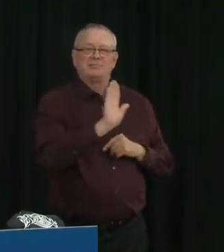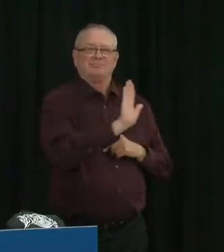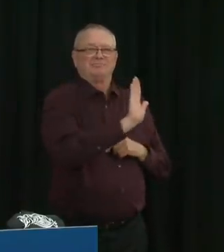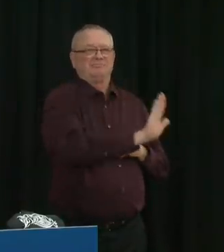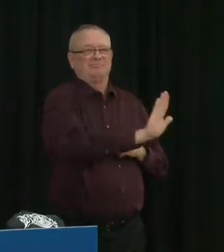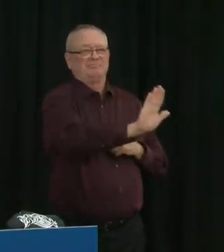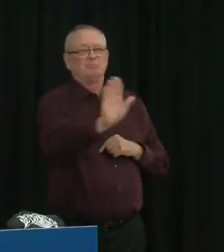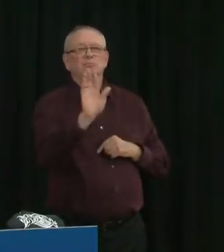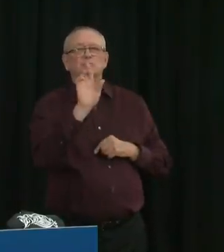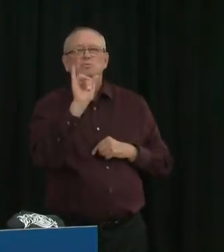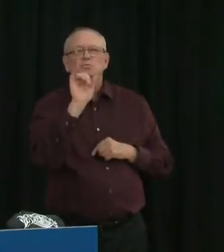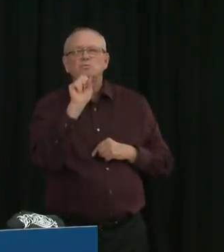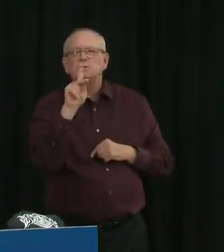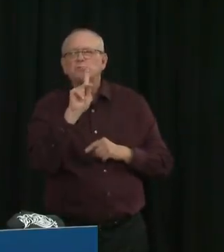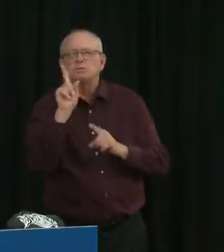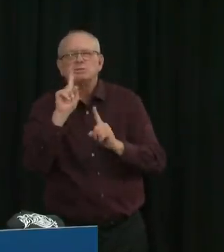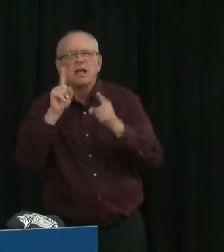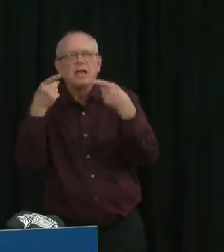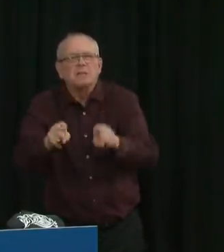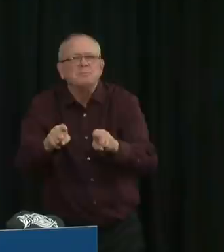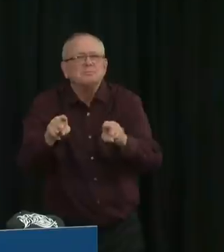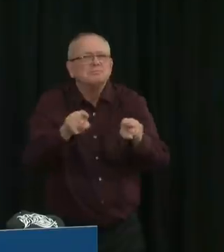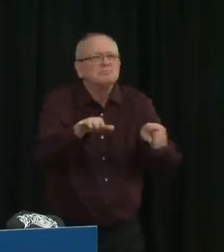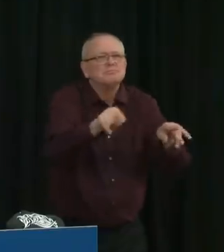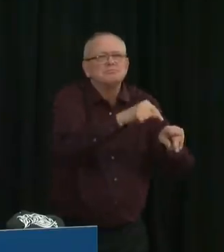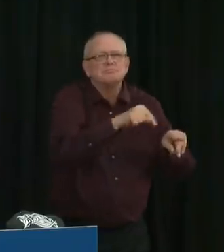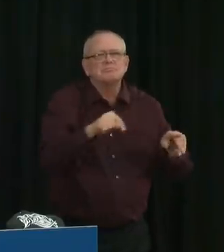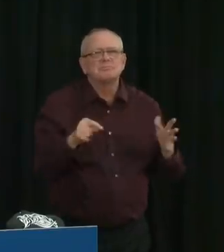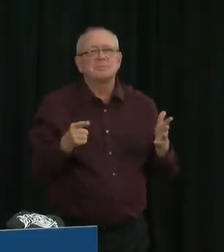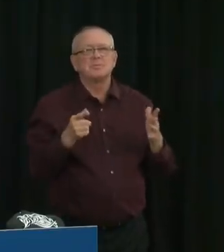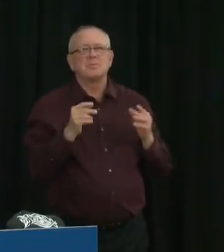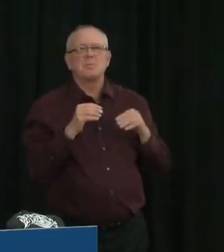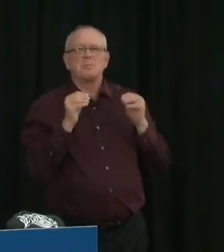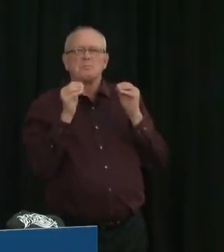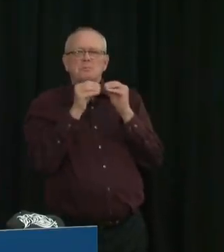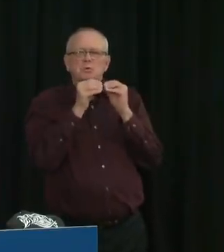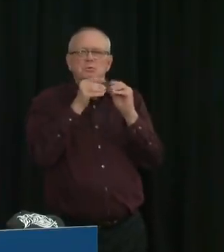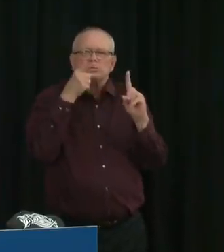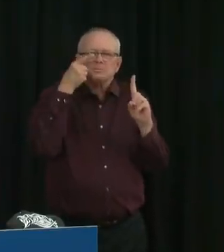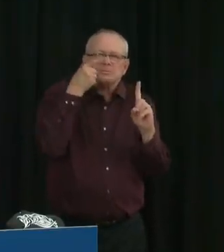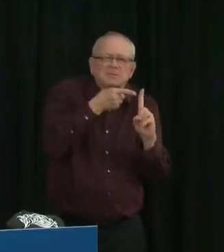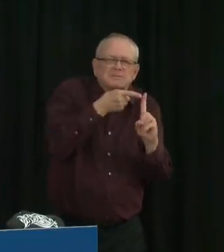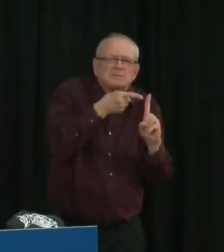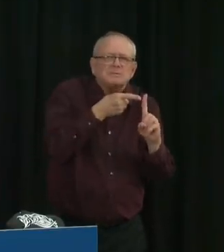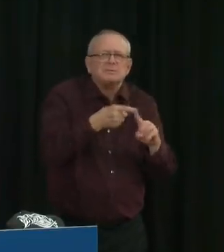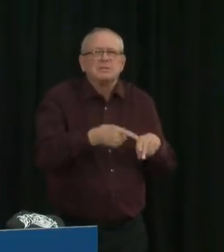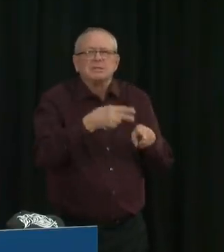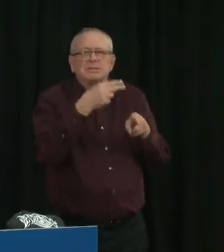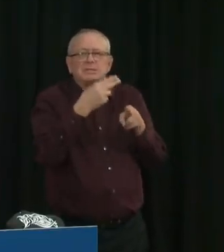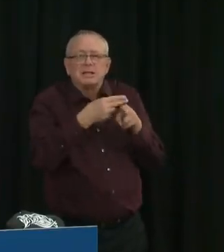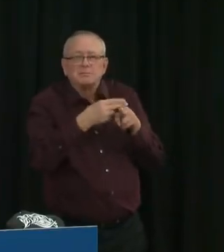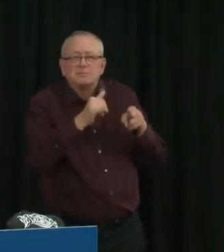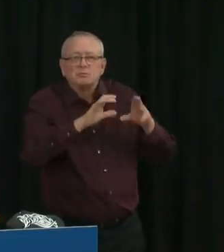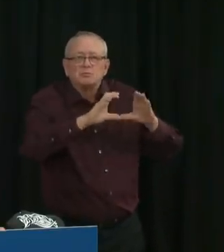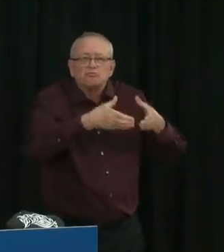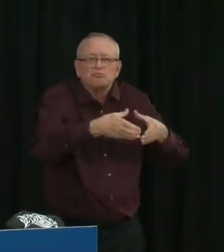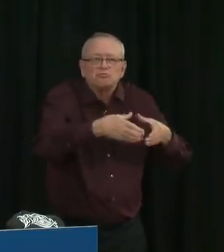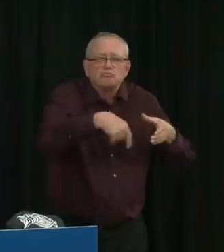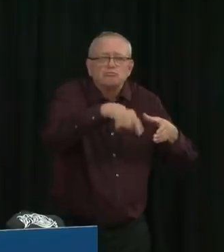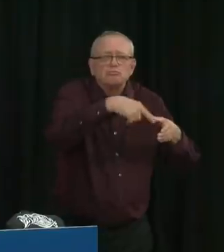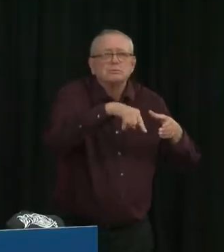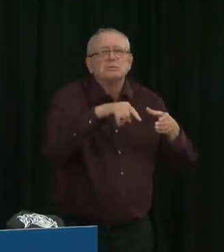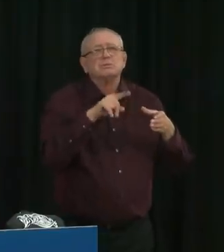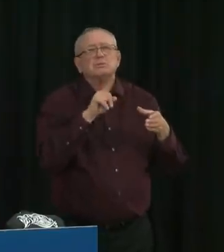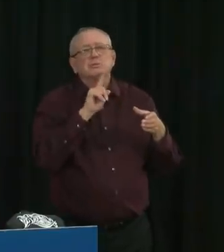these outbreaks. But when we start to get into specifically naming a particular group, that actually can have the opposite